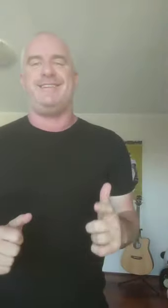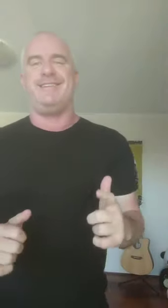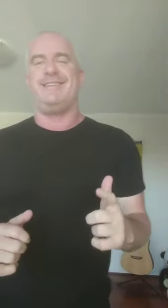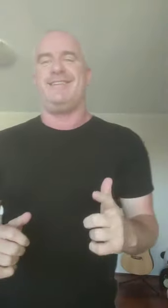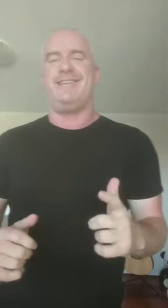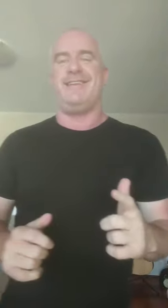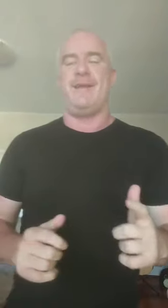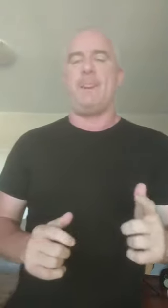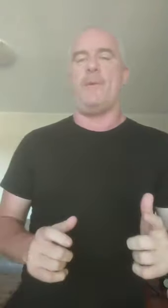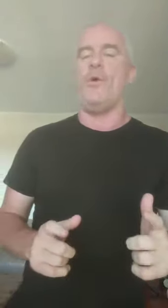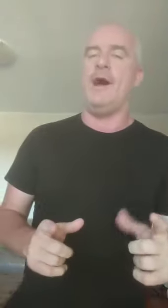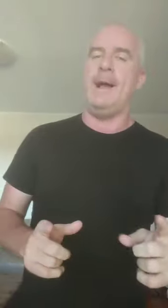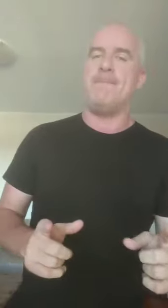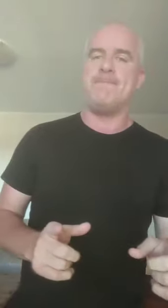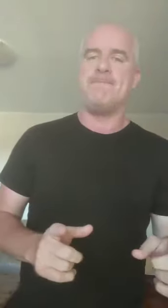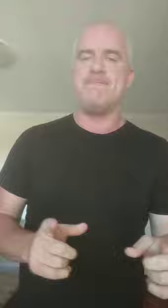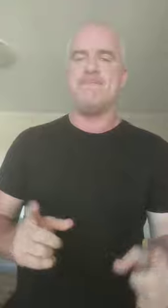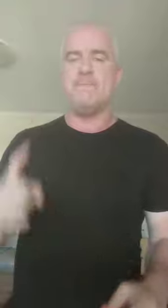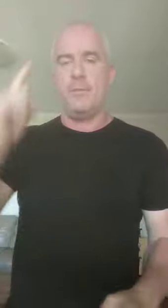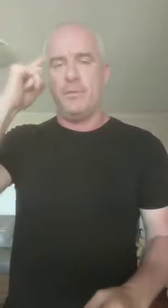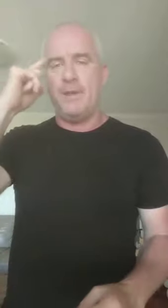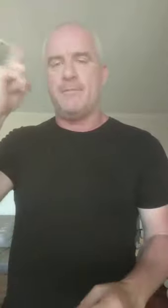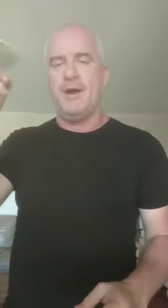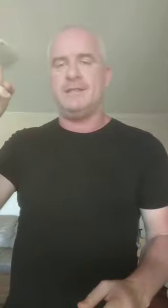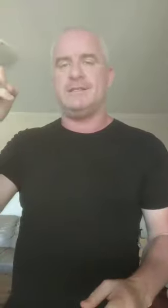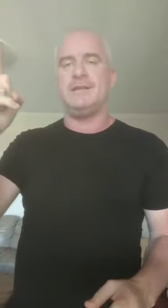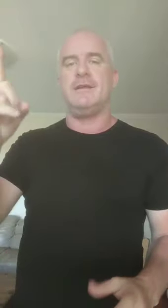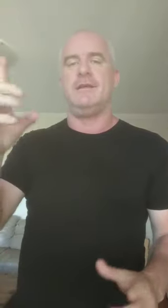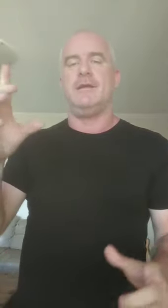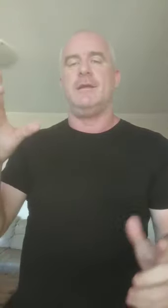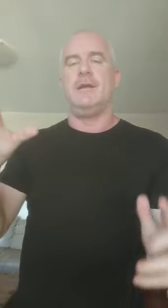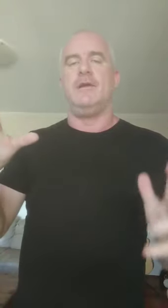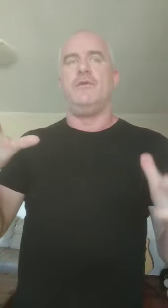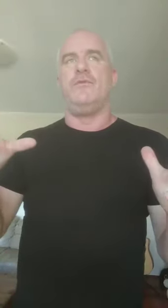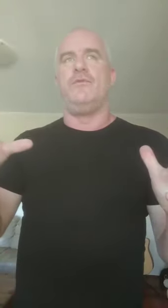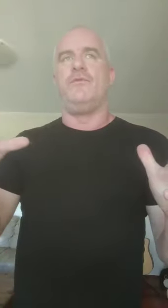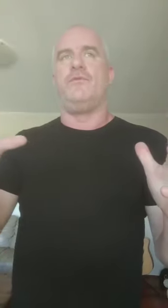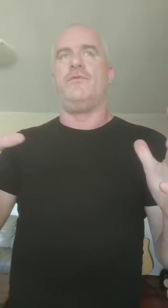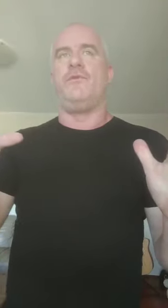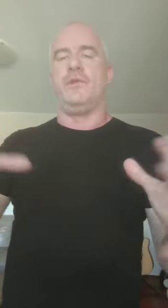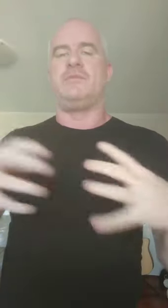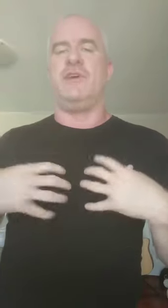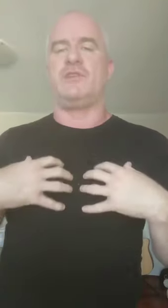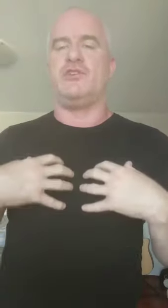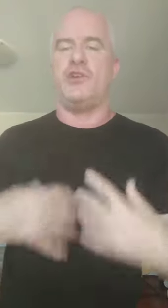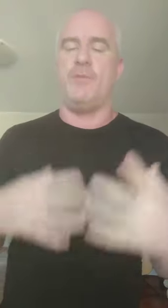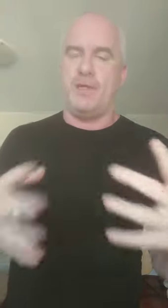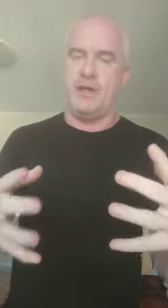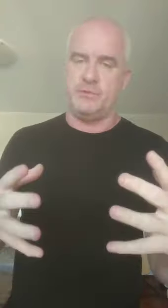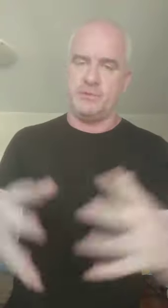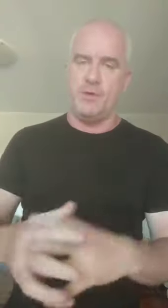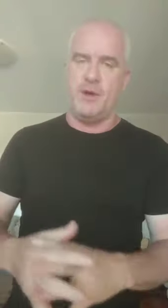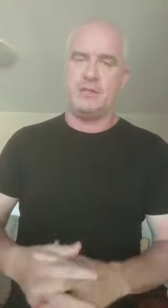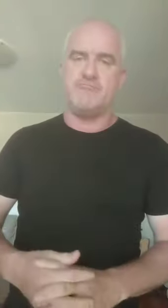why people with big minds feel themselves controlled by those with small minds.